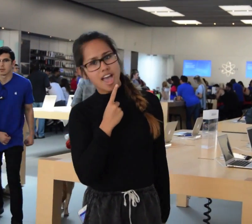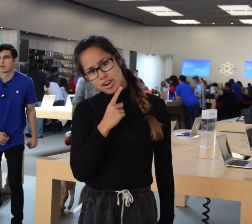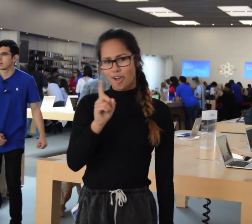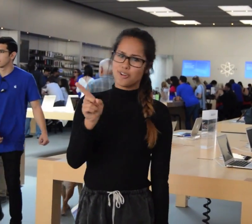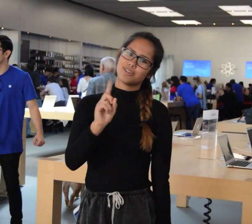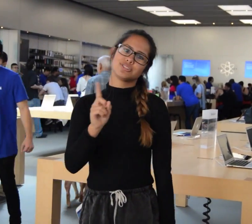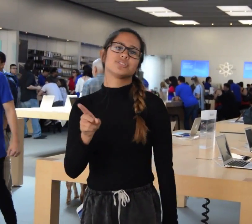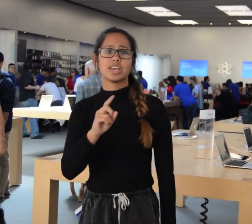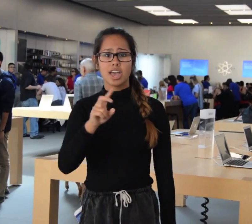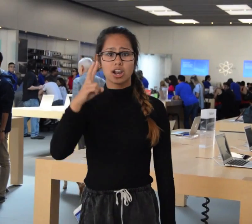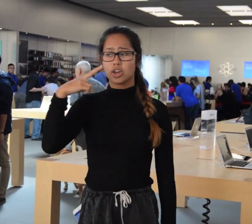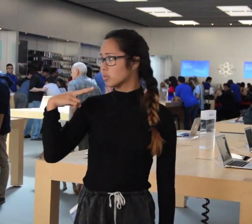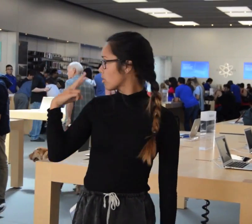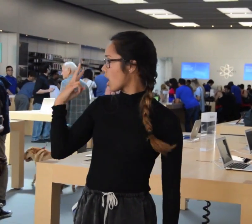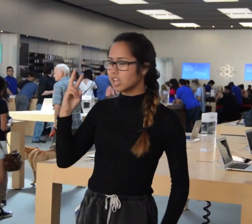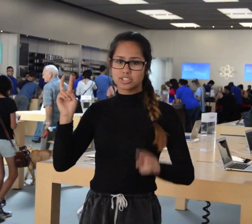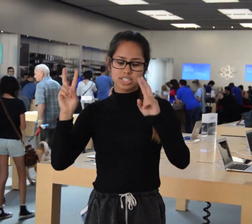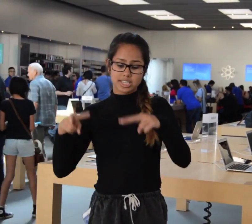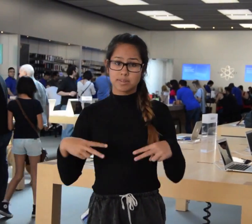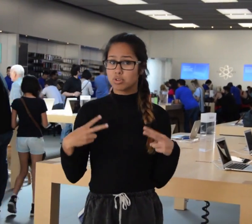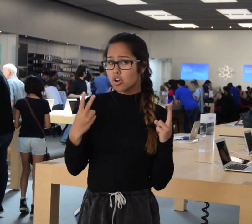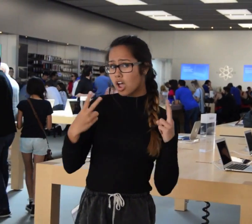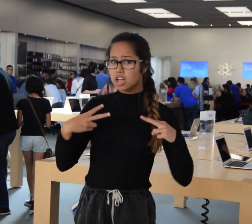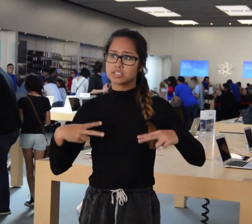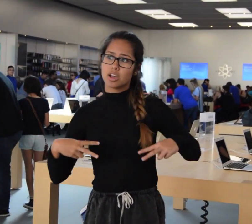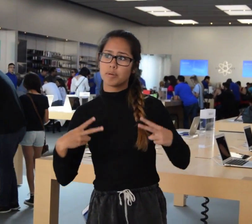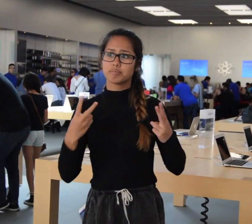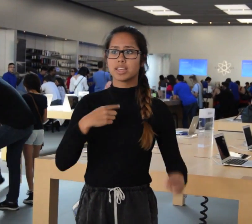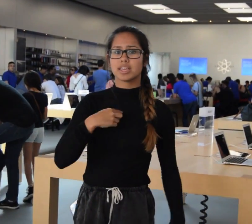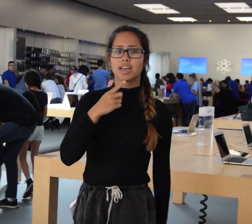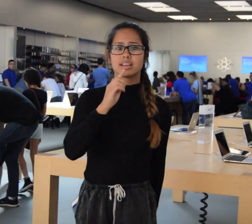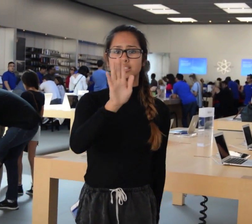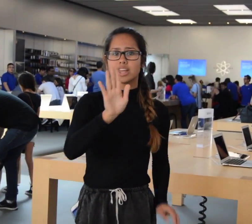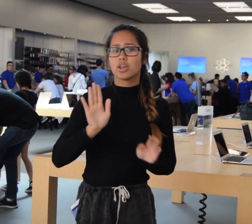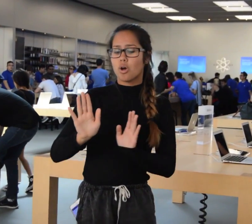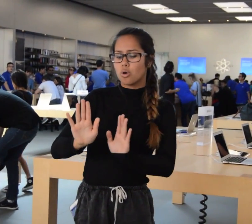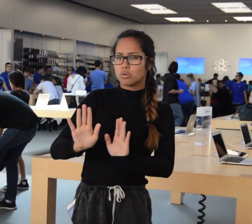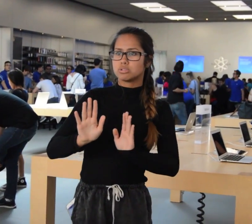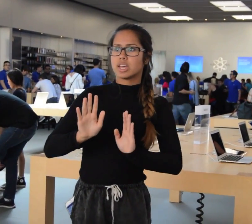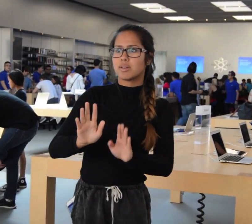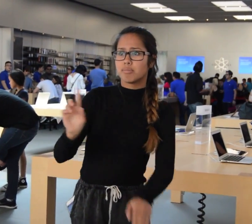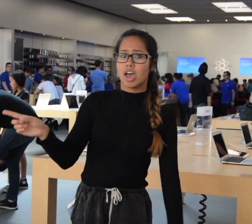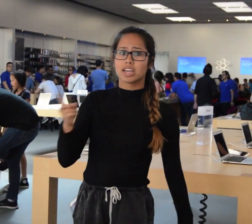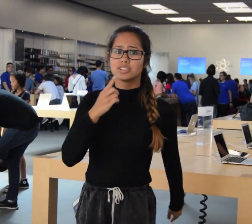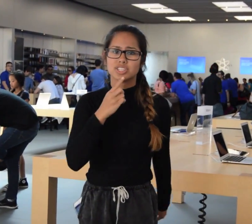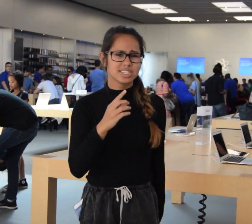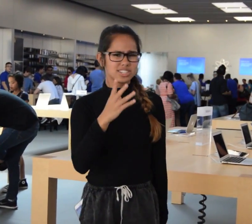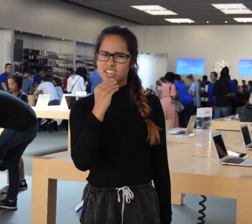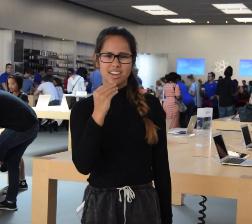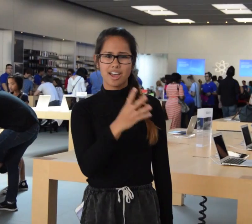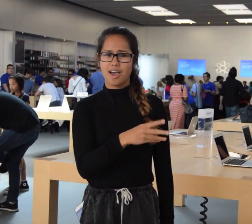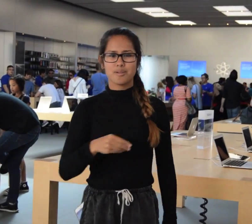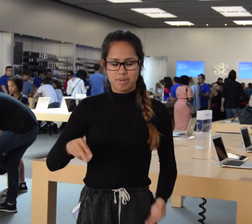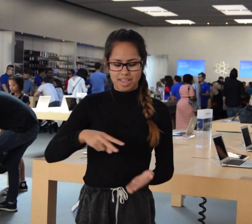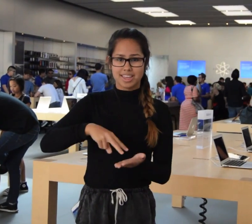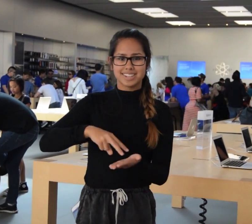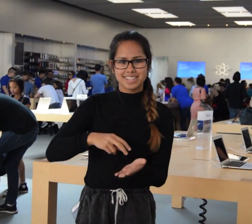Oh, don't you dare look back Just keep your eyes on me I said, you're holding back She said, shout out and